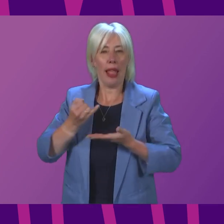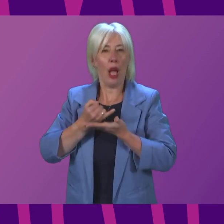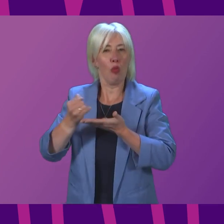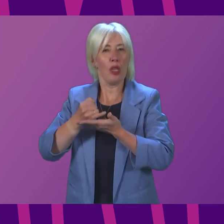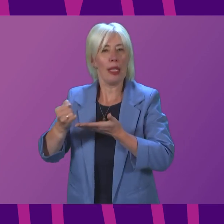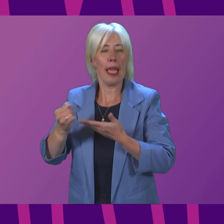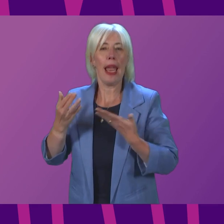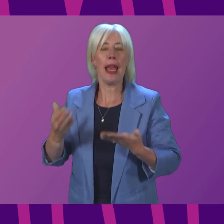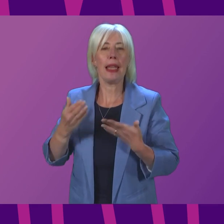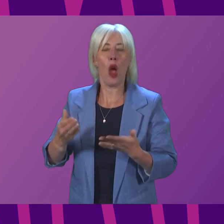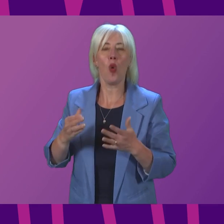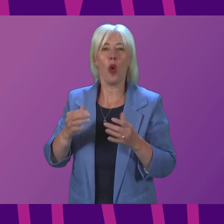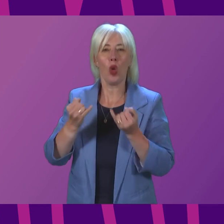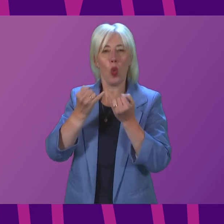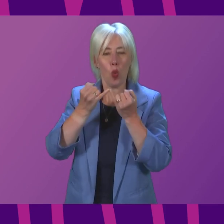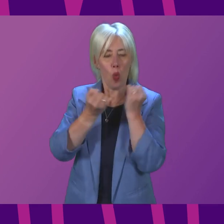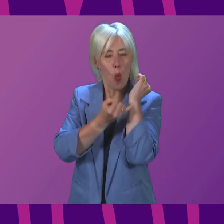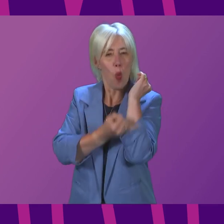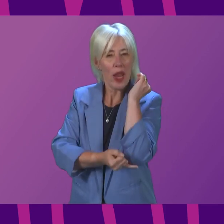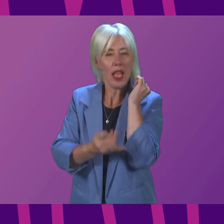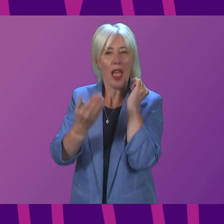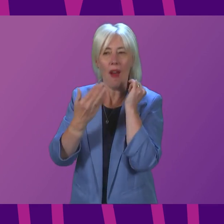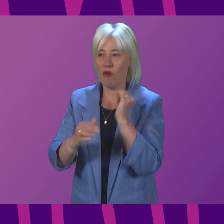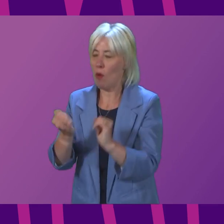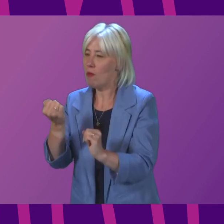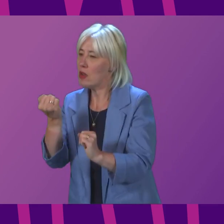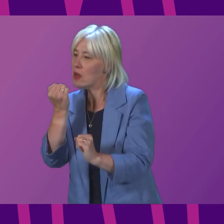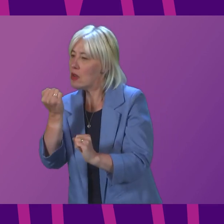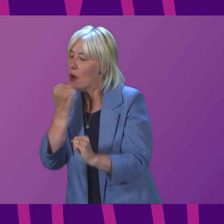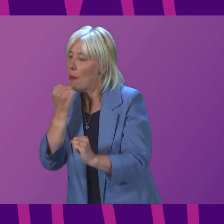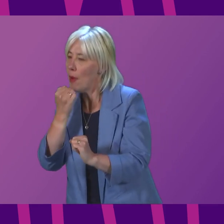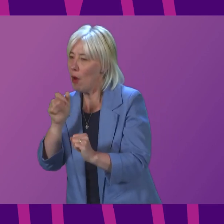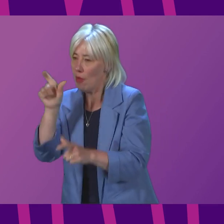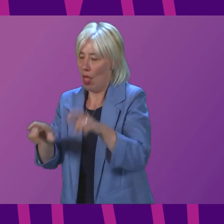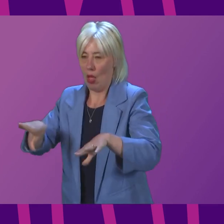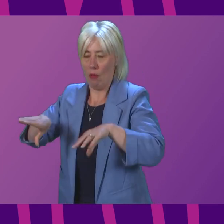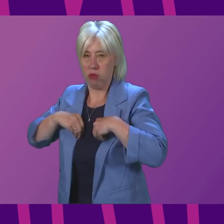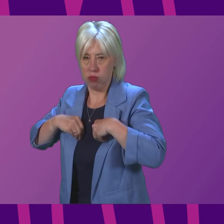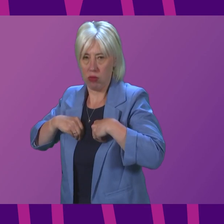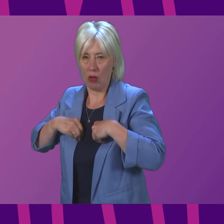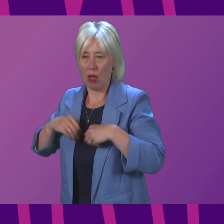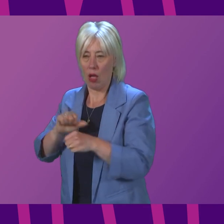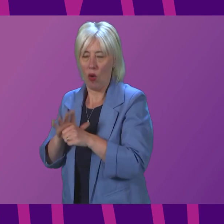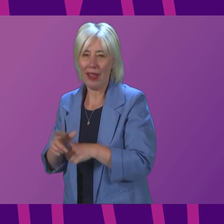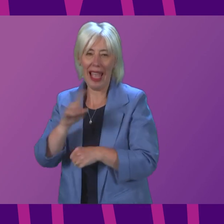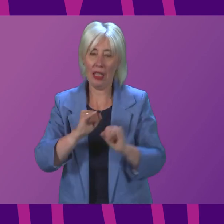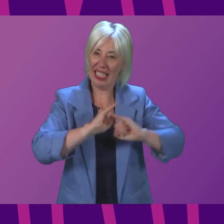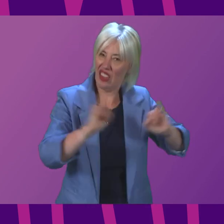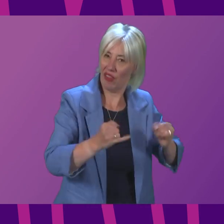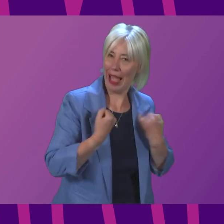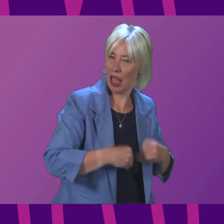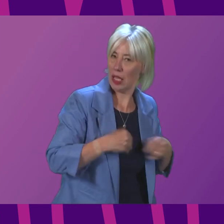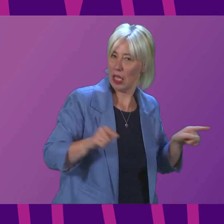weakening in the link between cases and severe illness. If we did not have vaccines or some natural